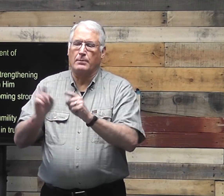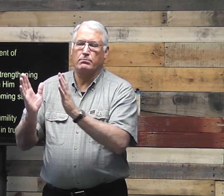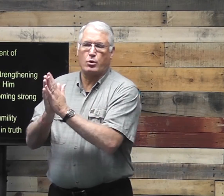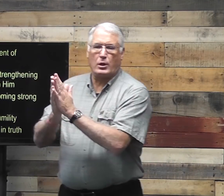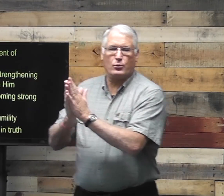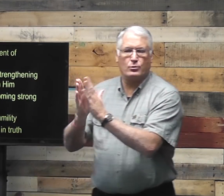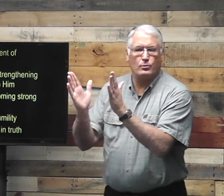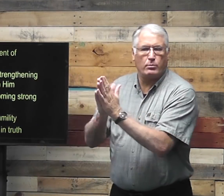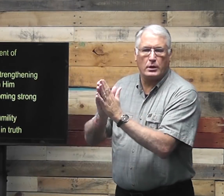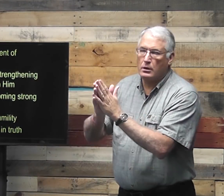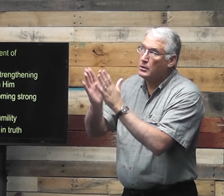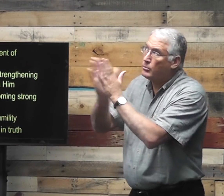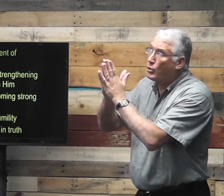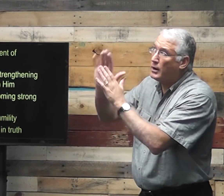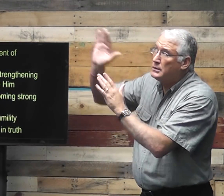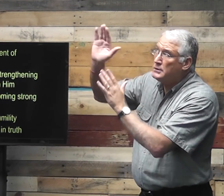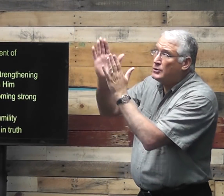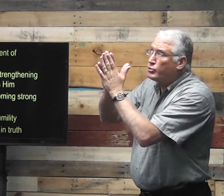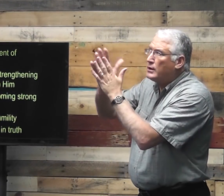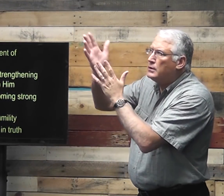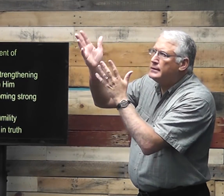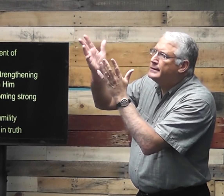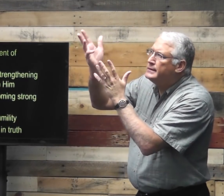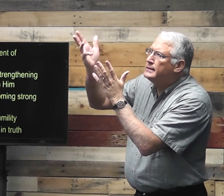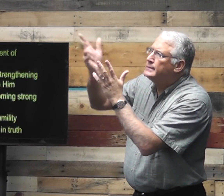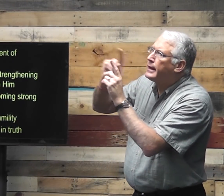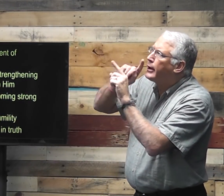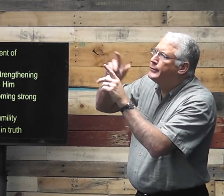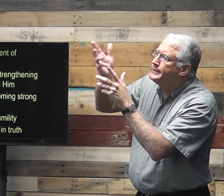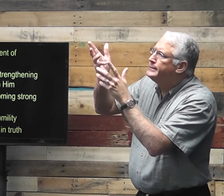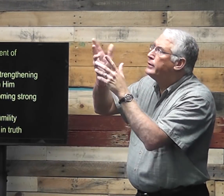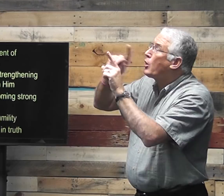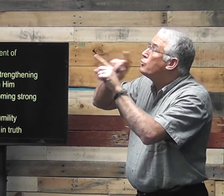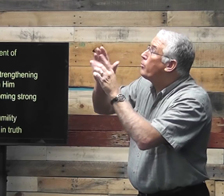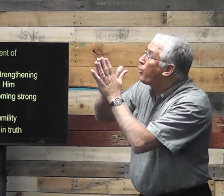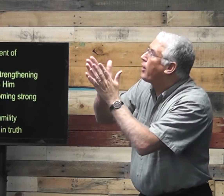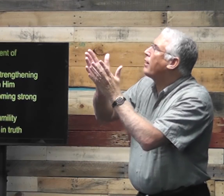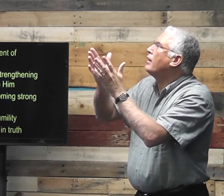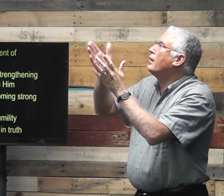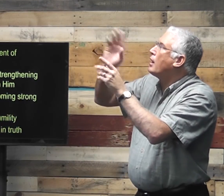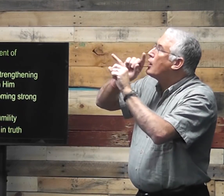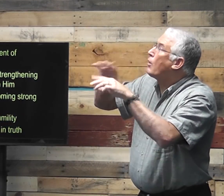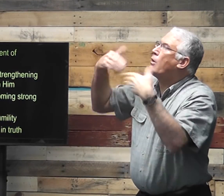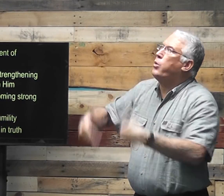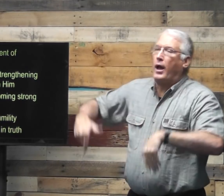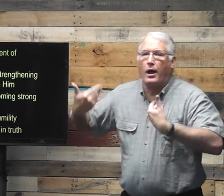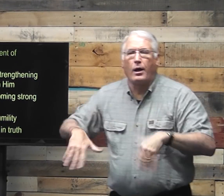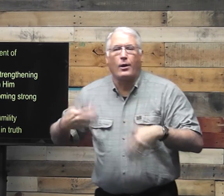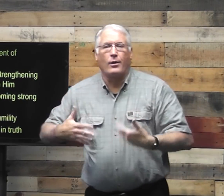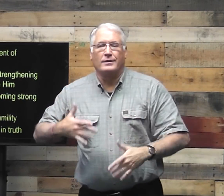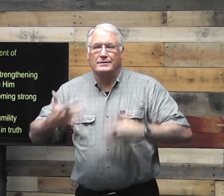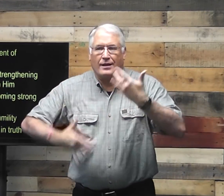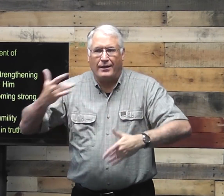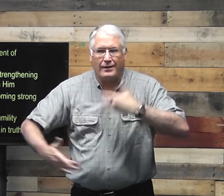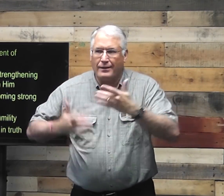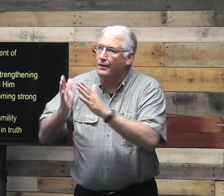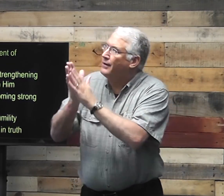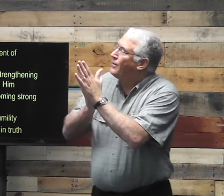deep relationship with them, just as we do when we pray. You know, when God answers prayer, we're excited.